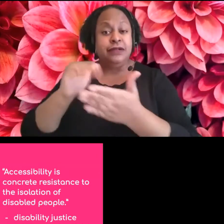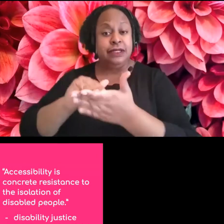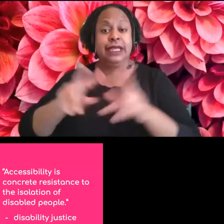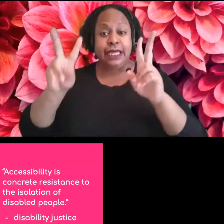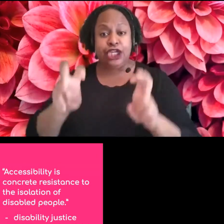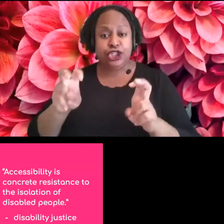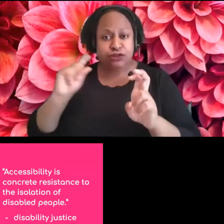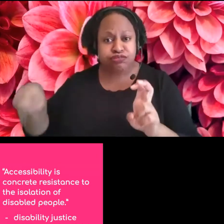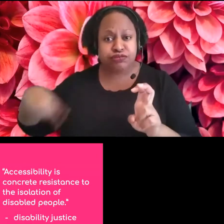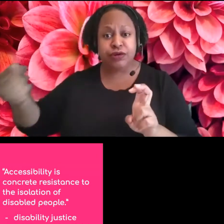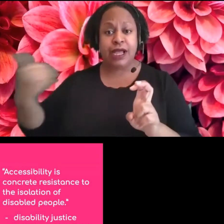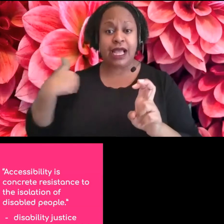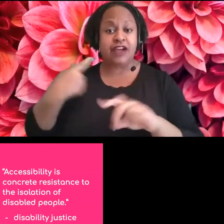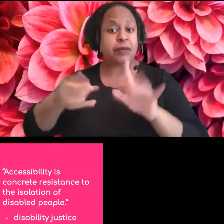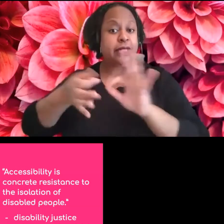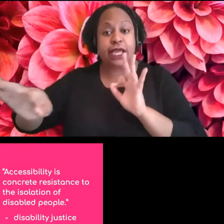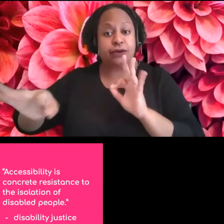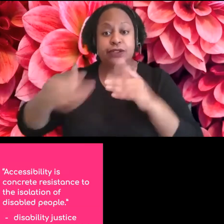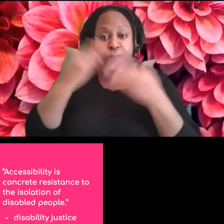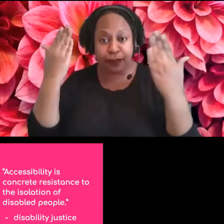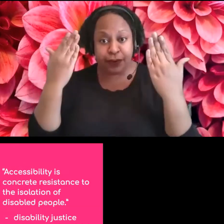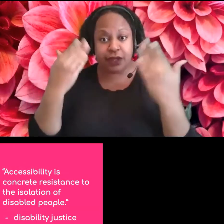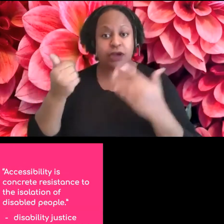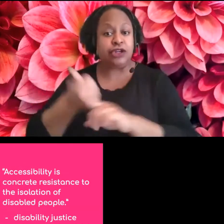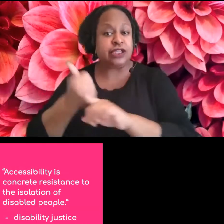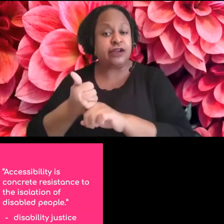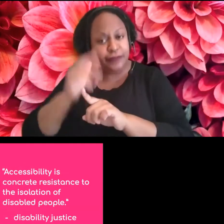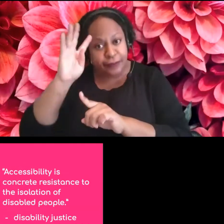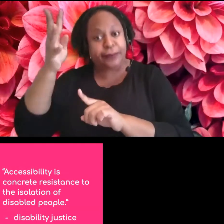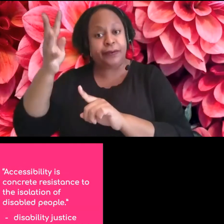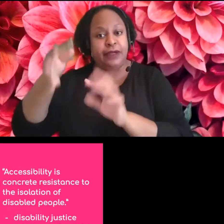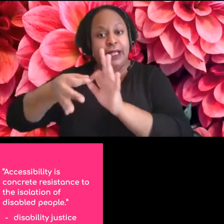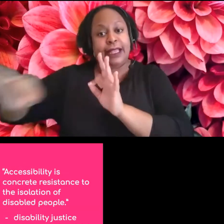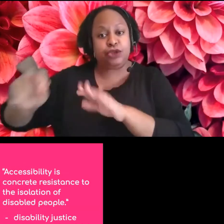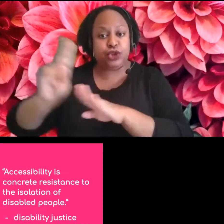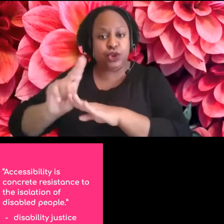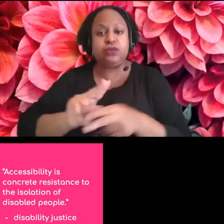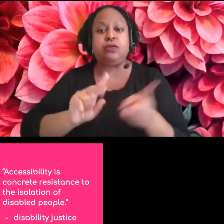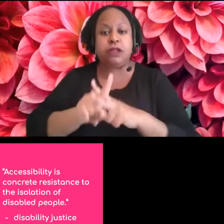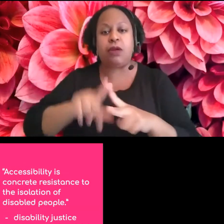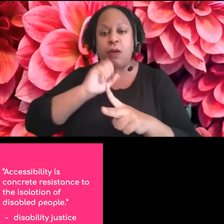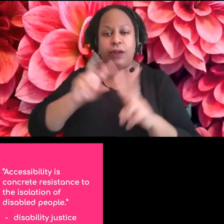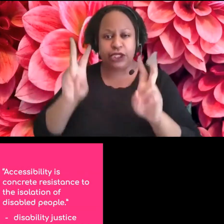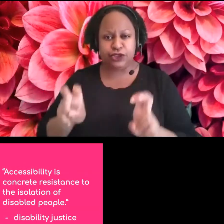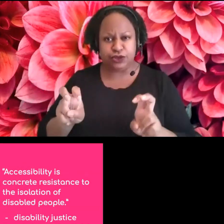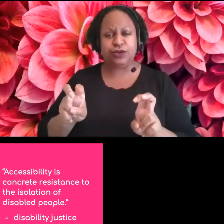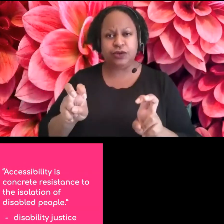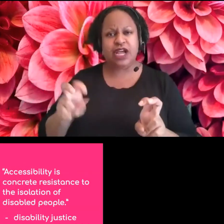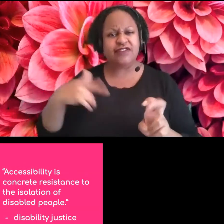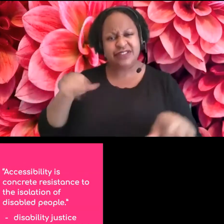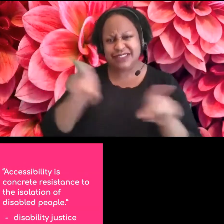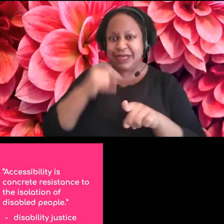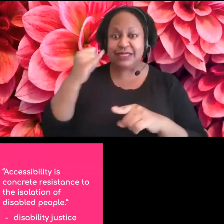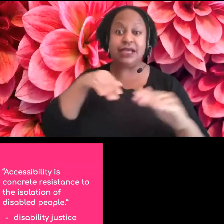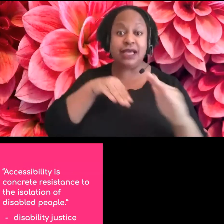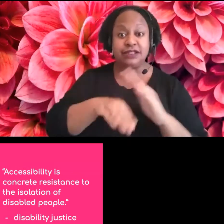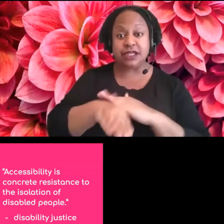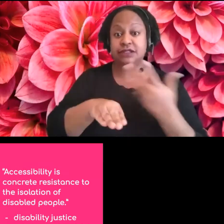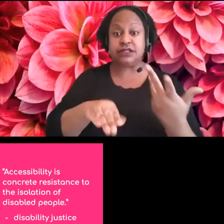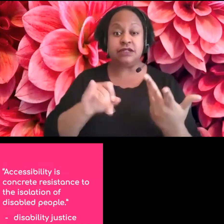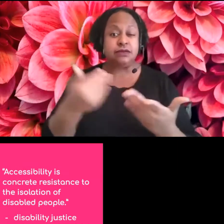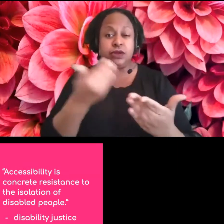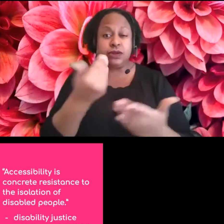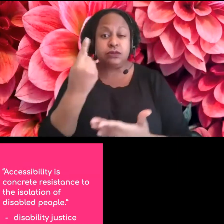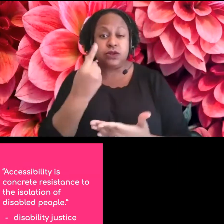And I think of access in the very, very same way. So I consider it that way when there's something new coming and I,